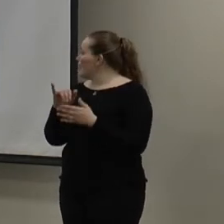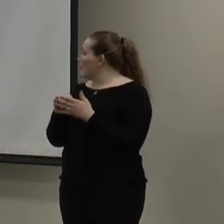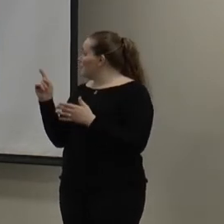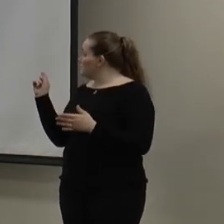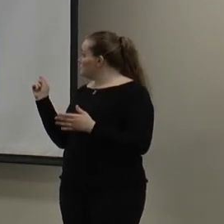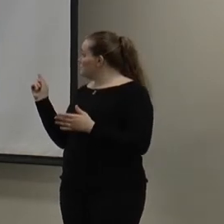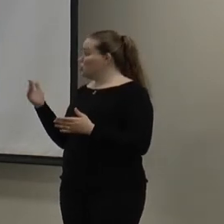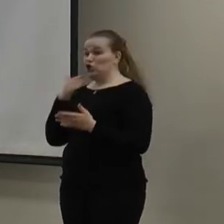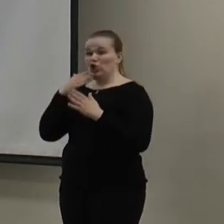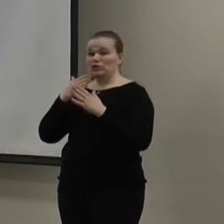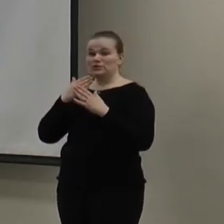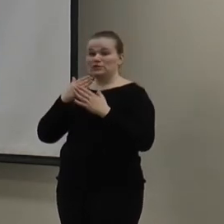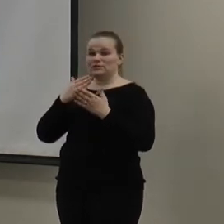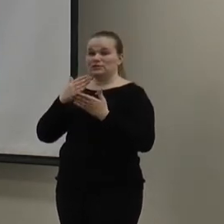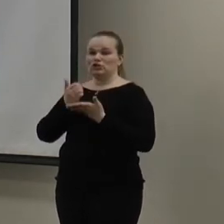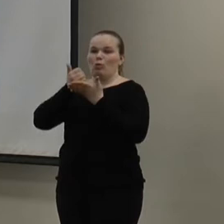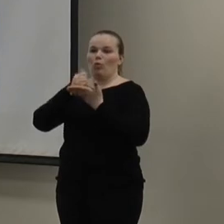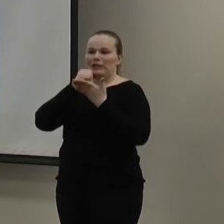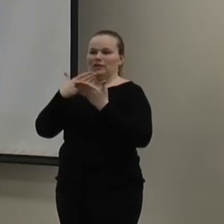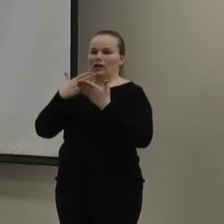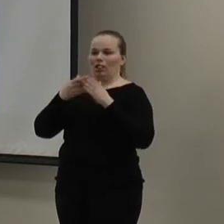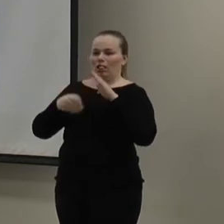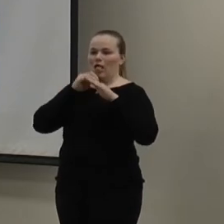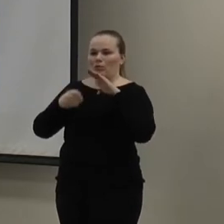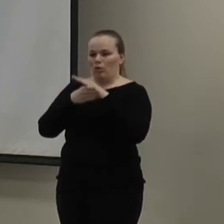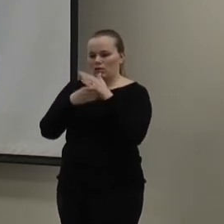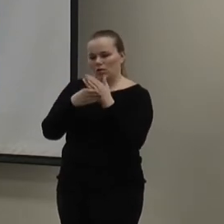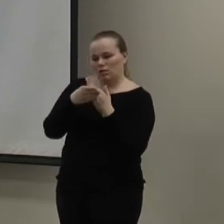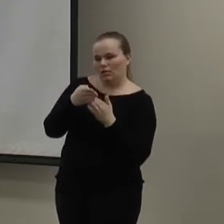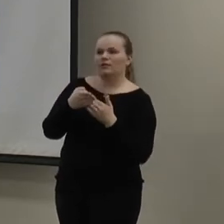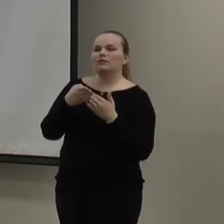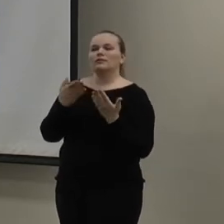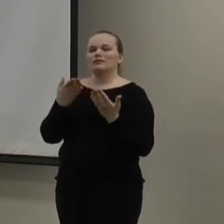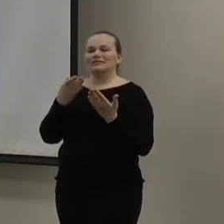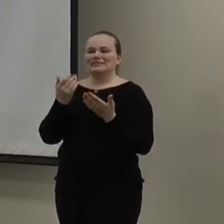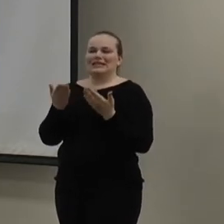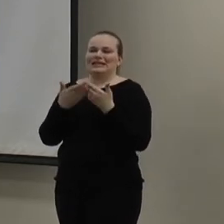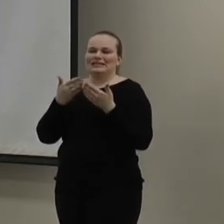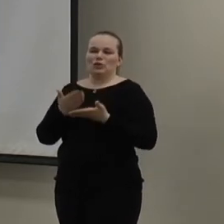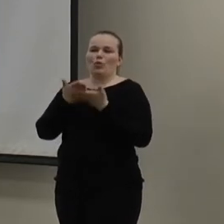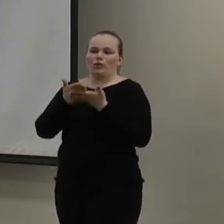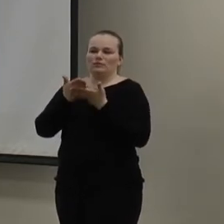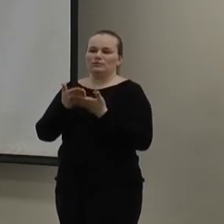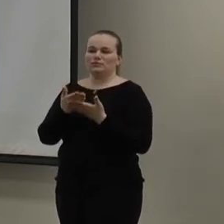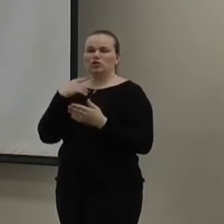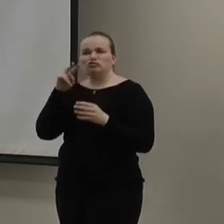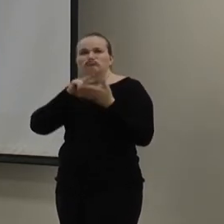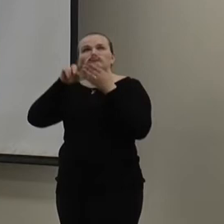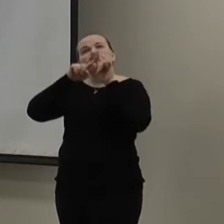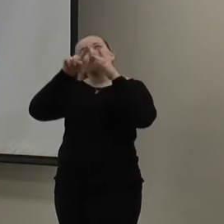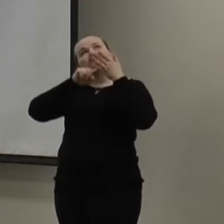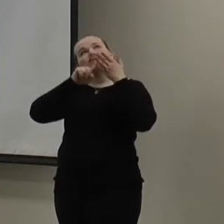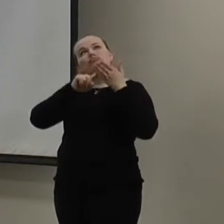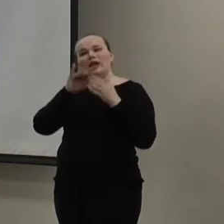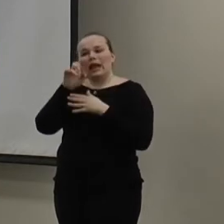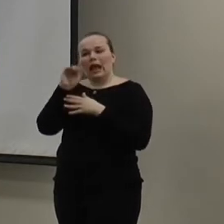is well-supported. And it's not cutting into the insulation around the duct work. So, just kind of go up and take a